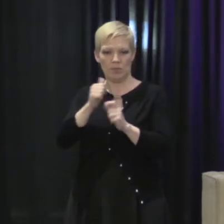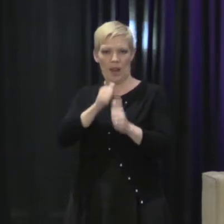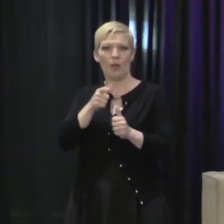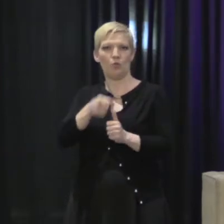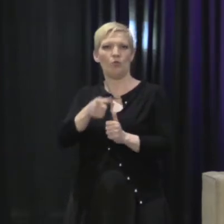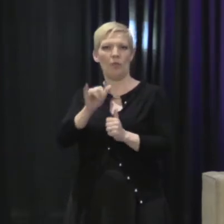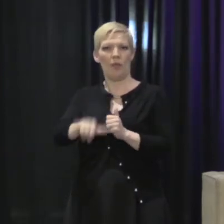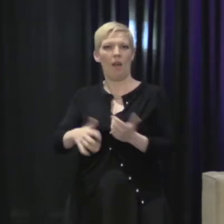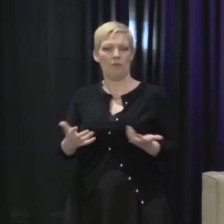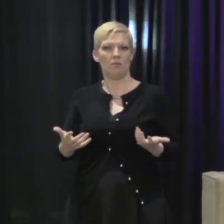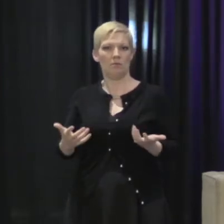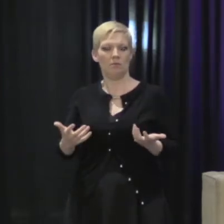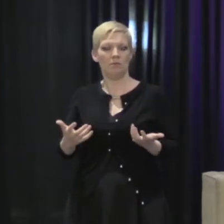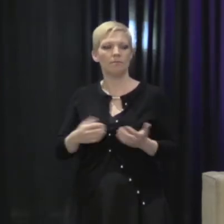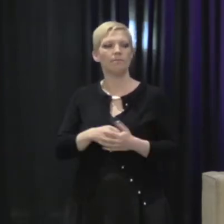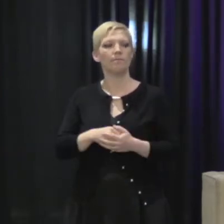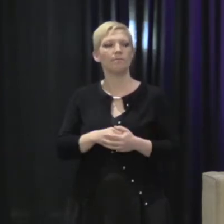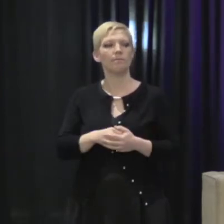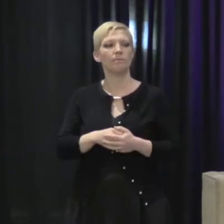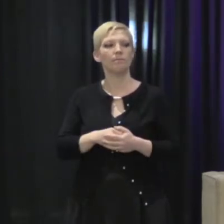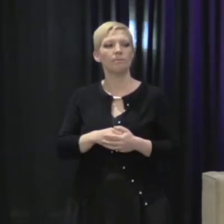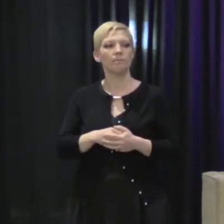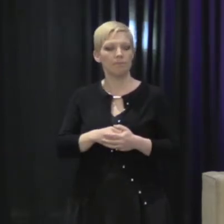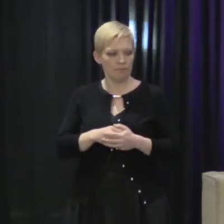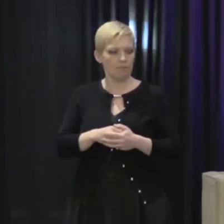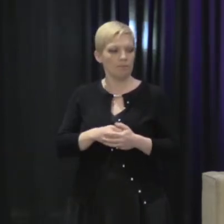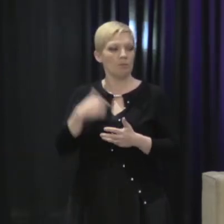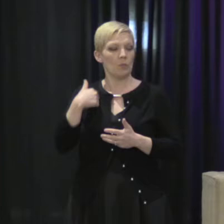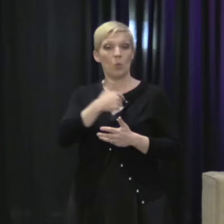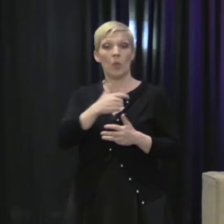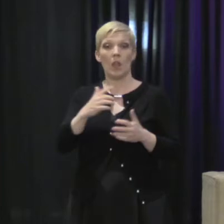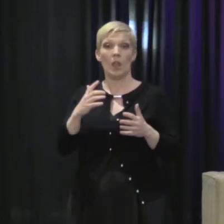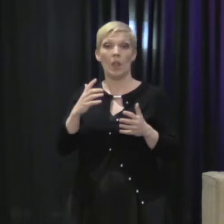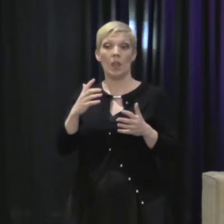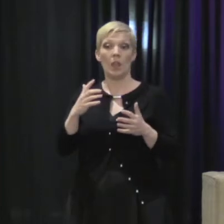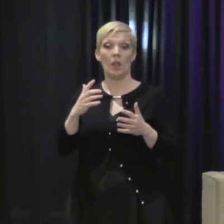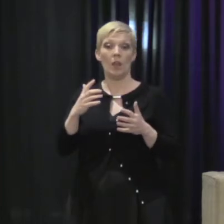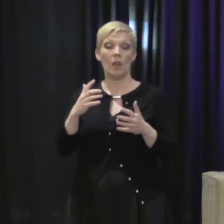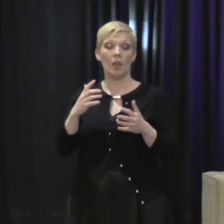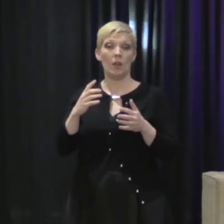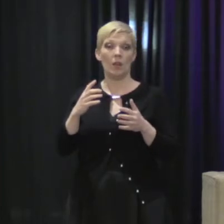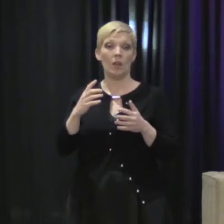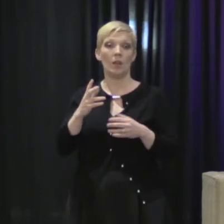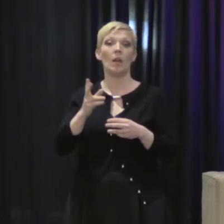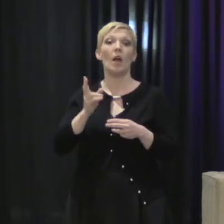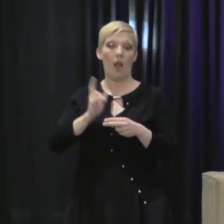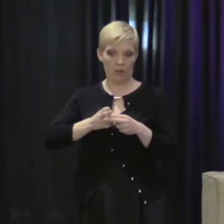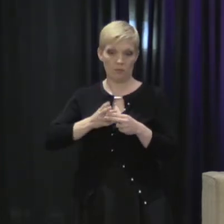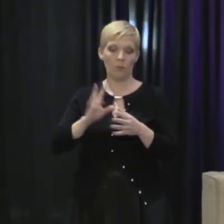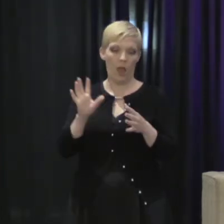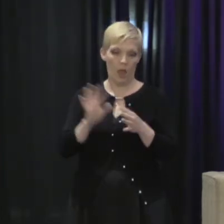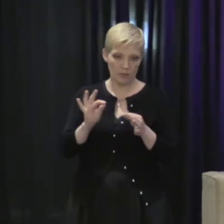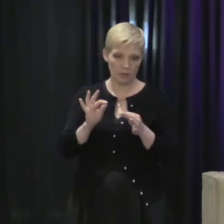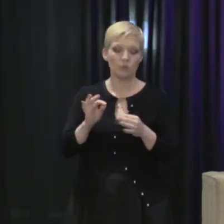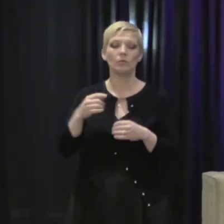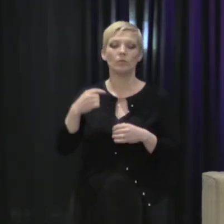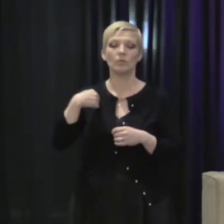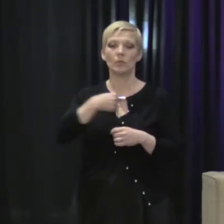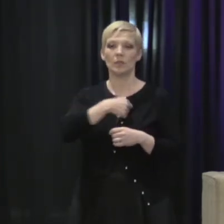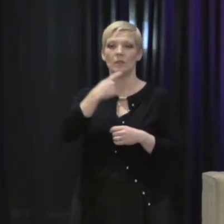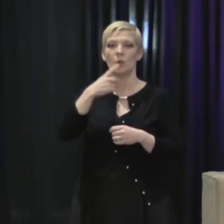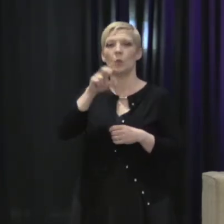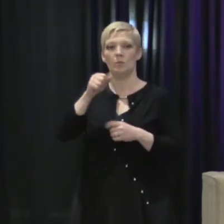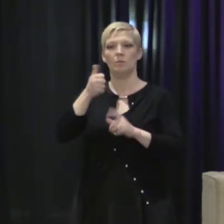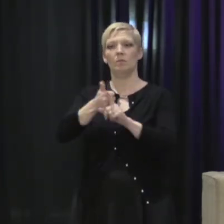before the Inter-American Commission that, I'll go there in minute, we alleged that the United States was responsible for human rights